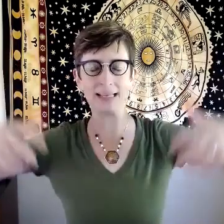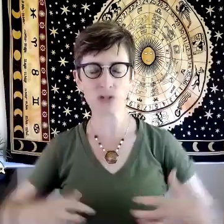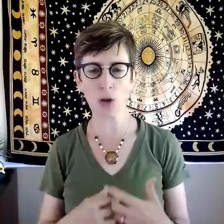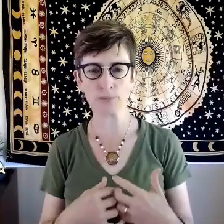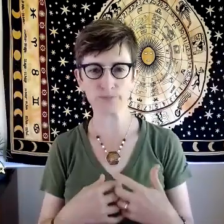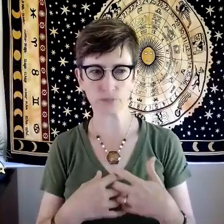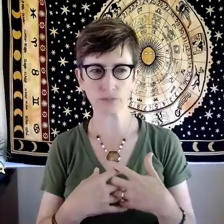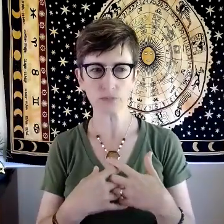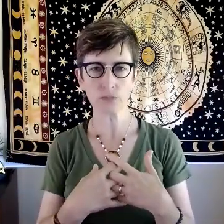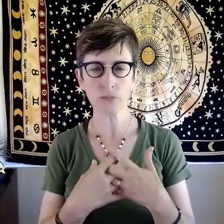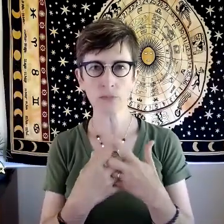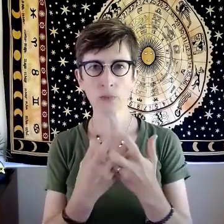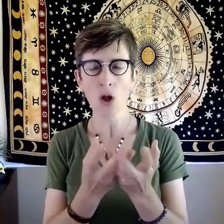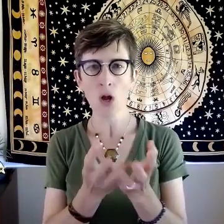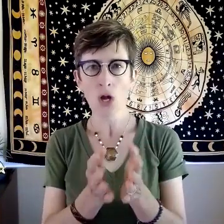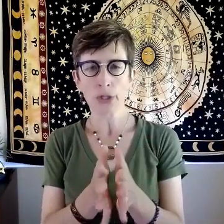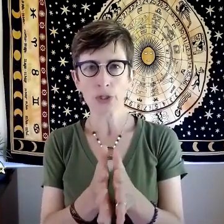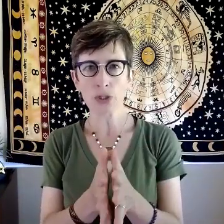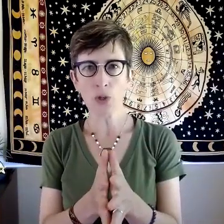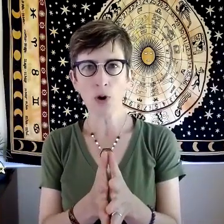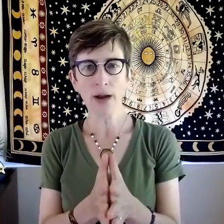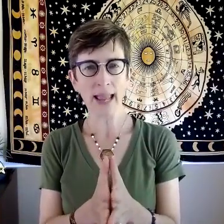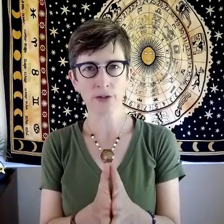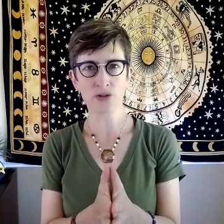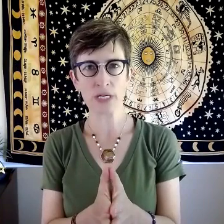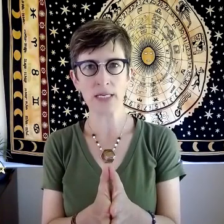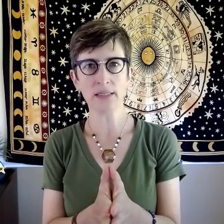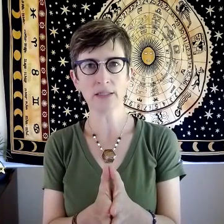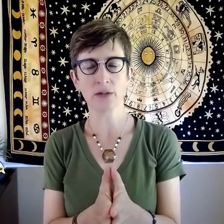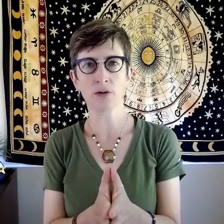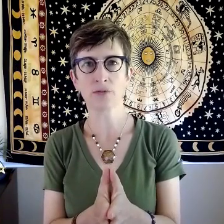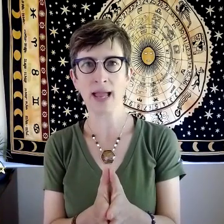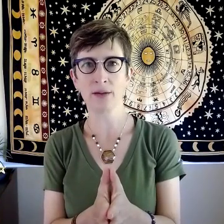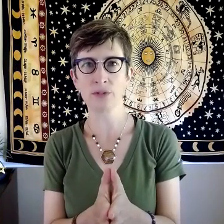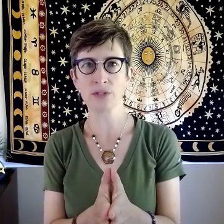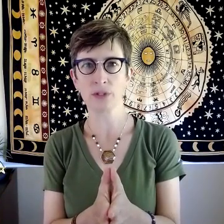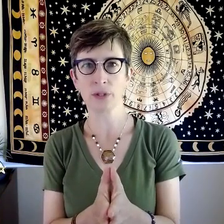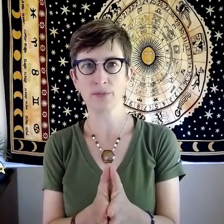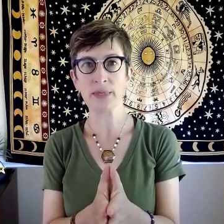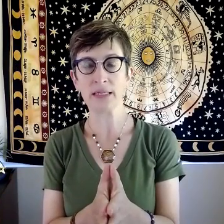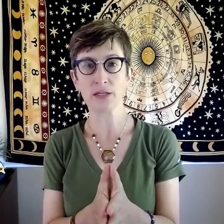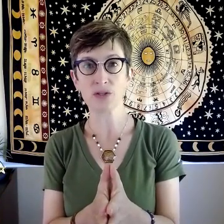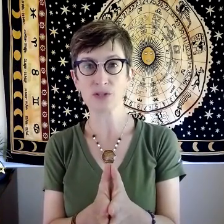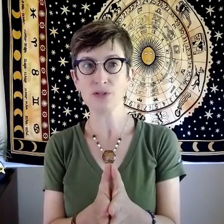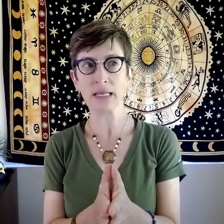so your energy around being a student